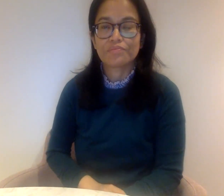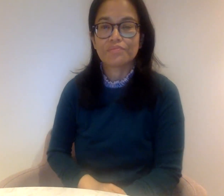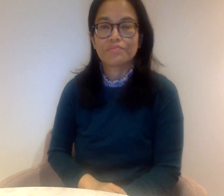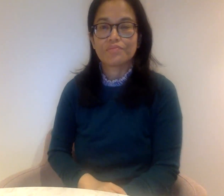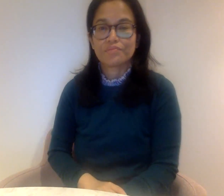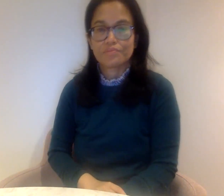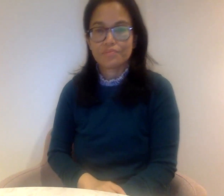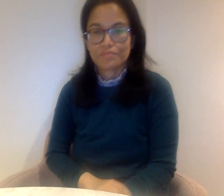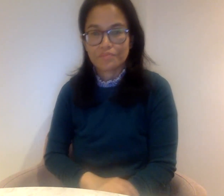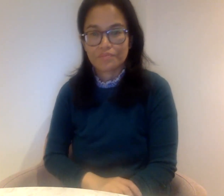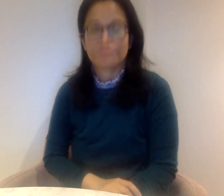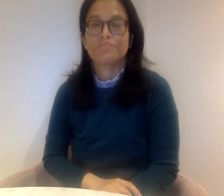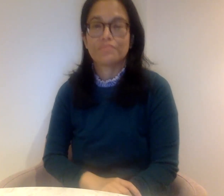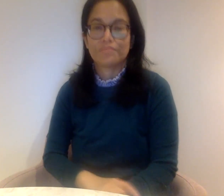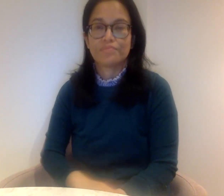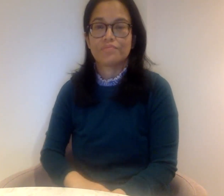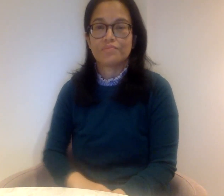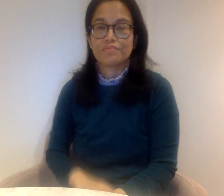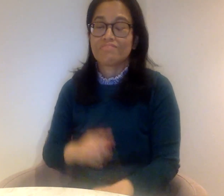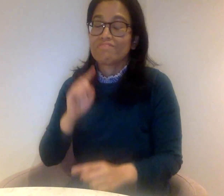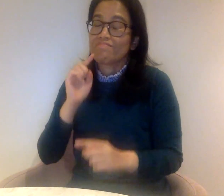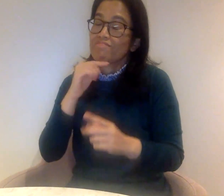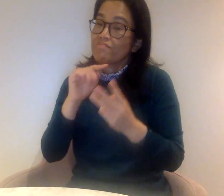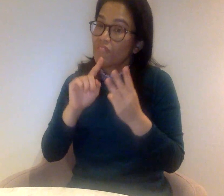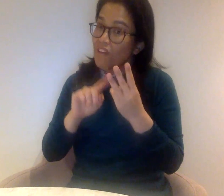of where the interpreter is displayed so I can see the interpreter well.